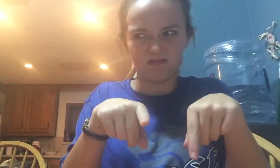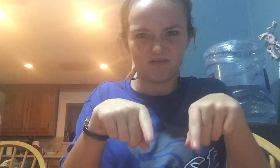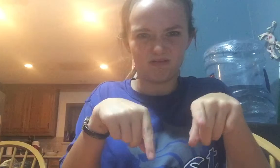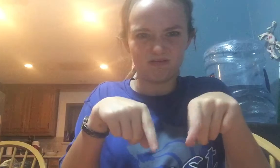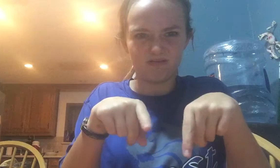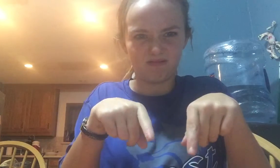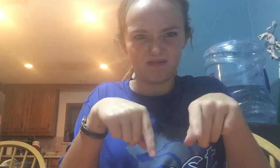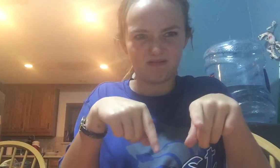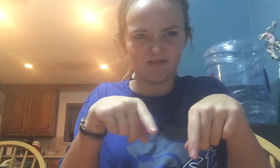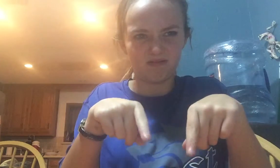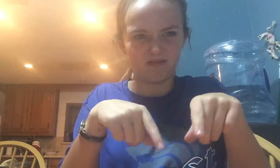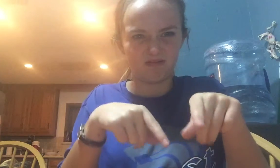dangle awkwardly.